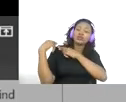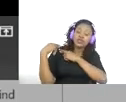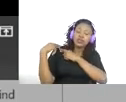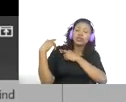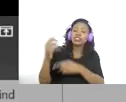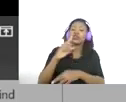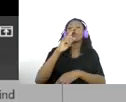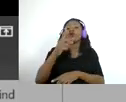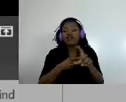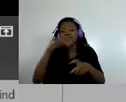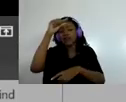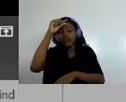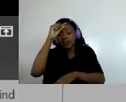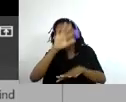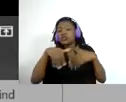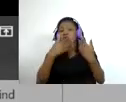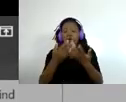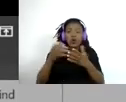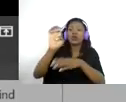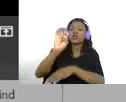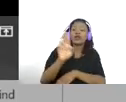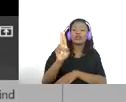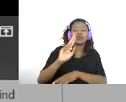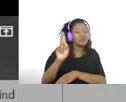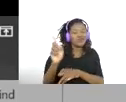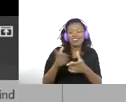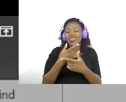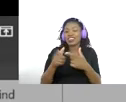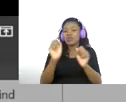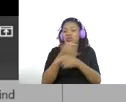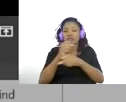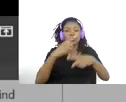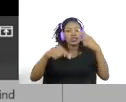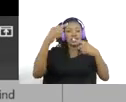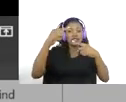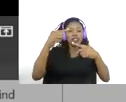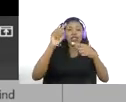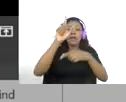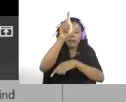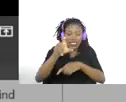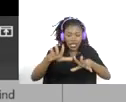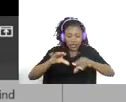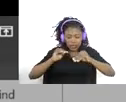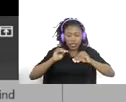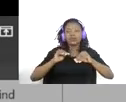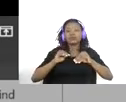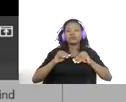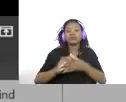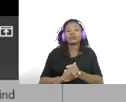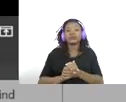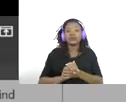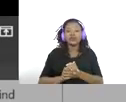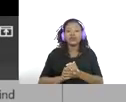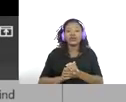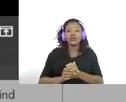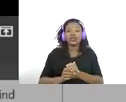or by EU, then this will not work. You have really to embrace it. The same is for the flowers.